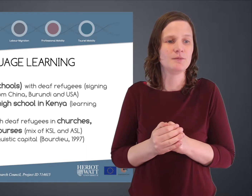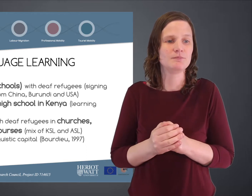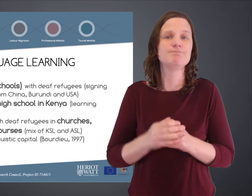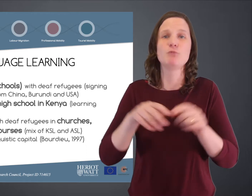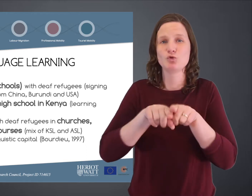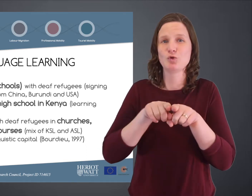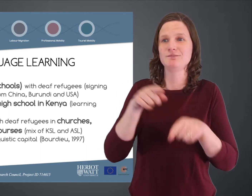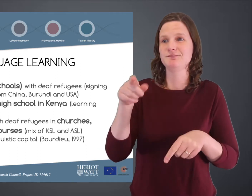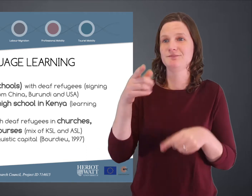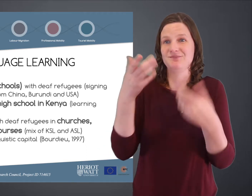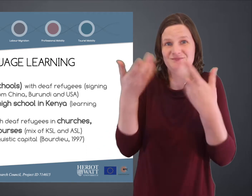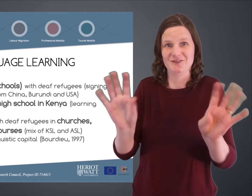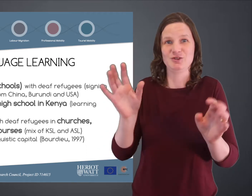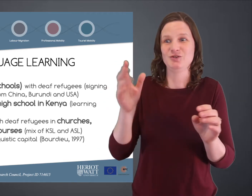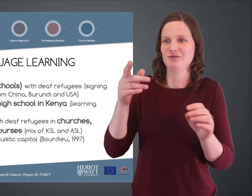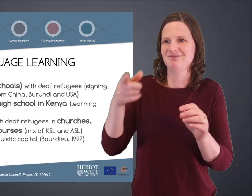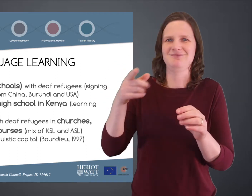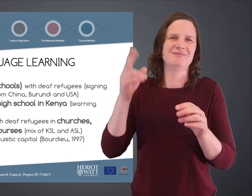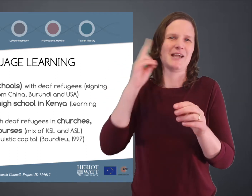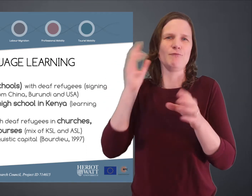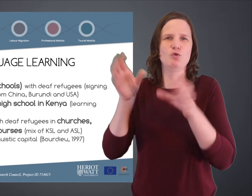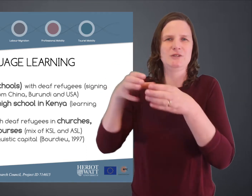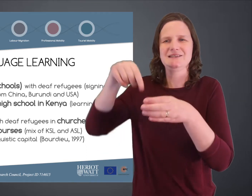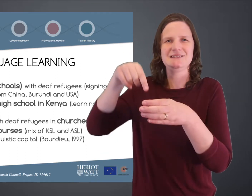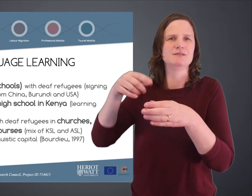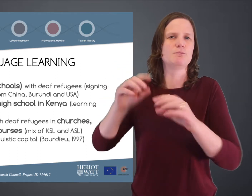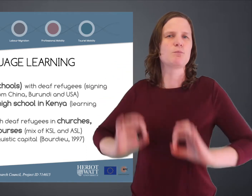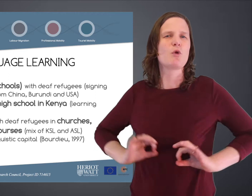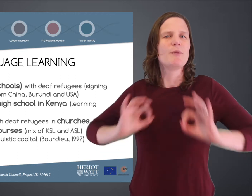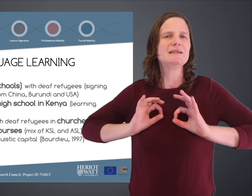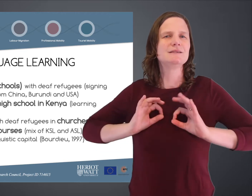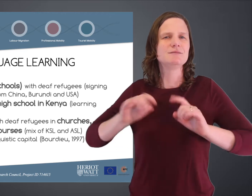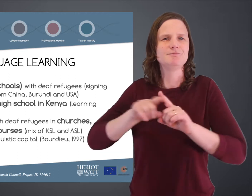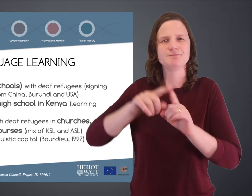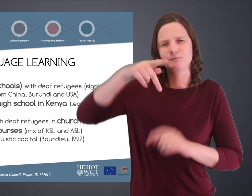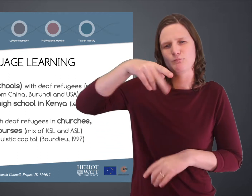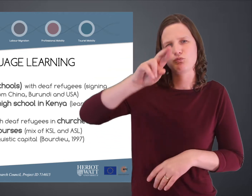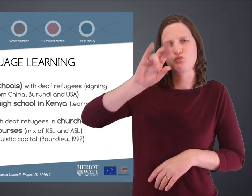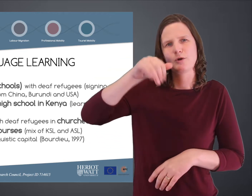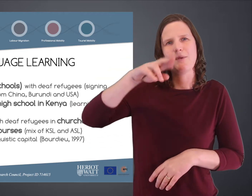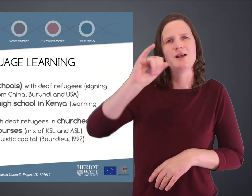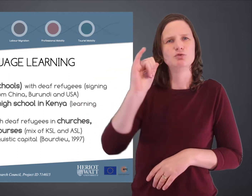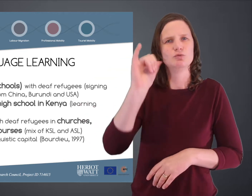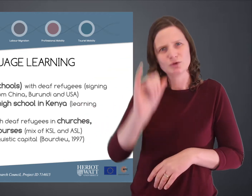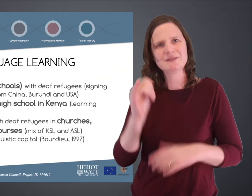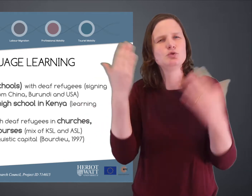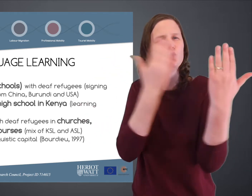them. And also, once they had finished their primary education in the deaf units in the hearing